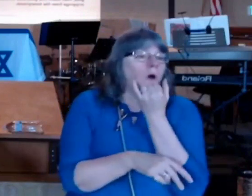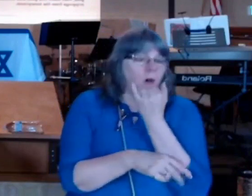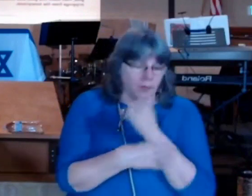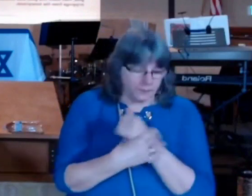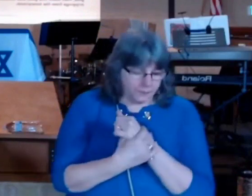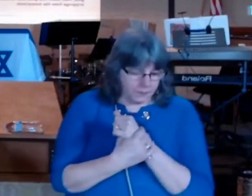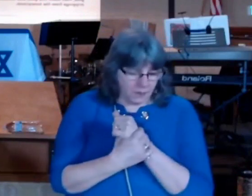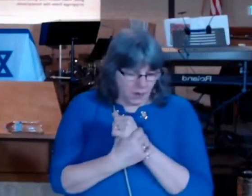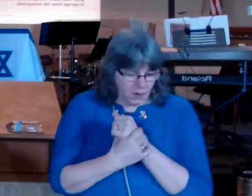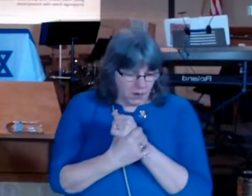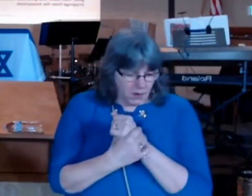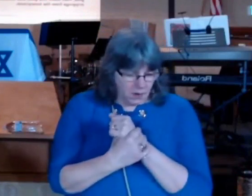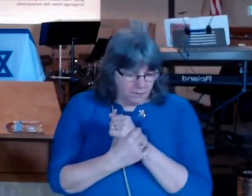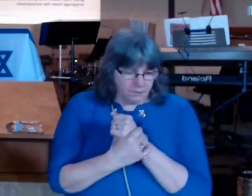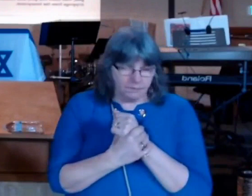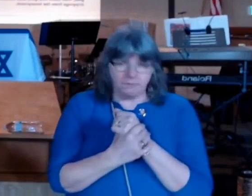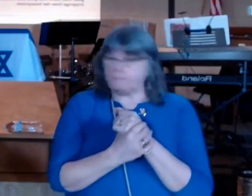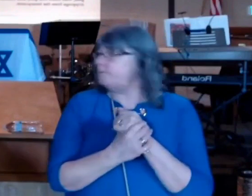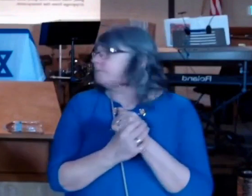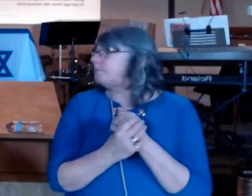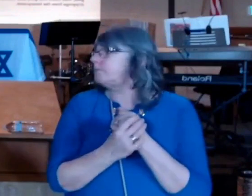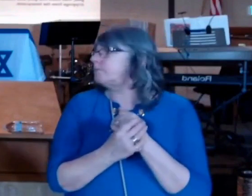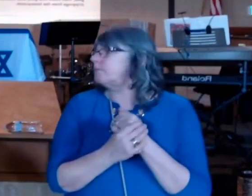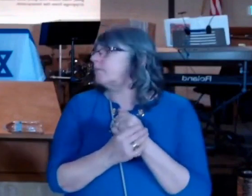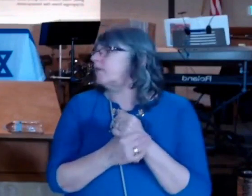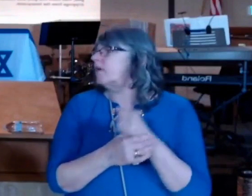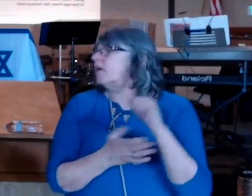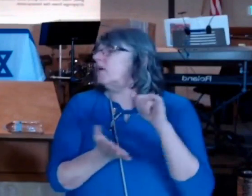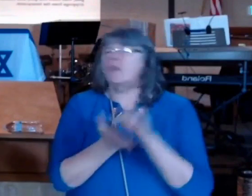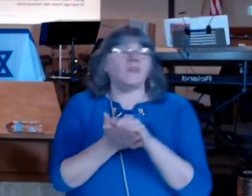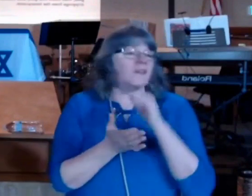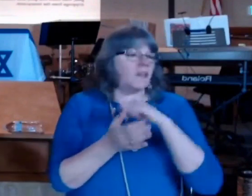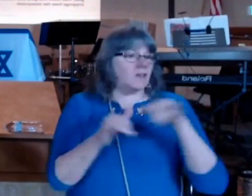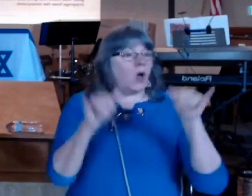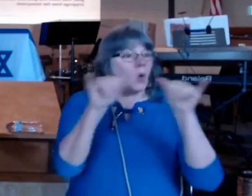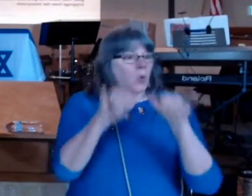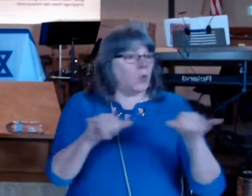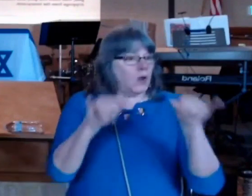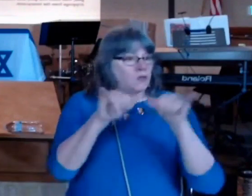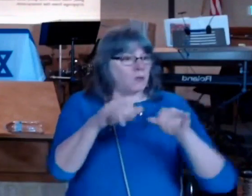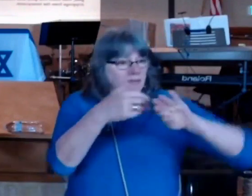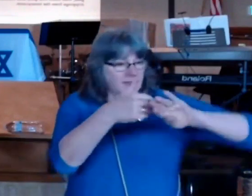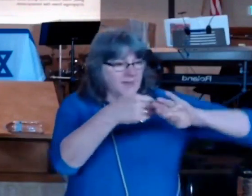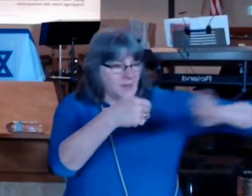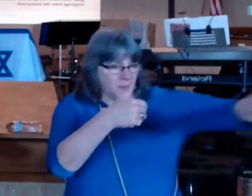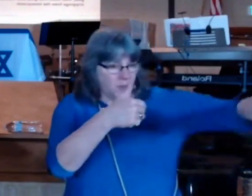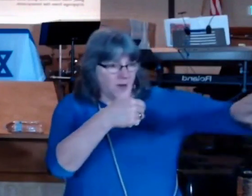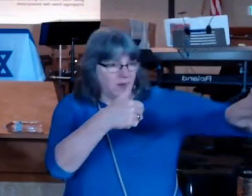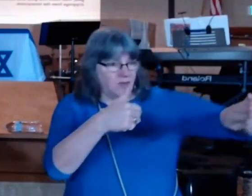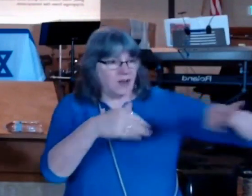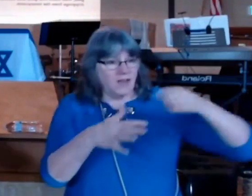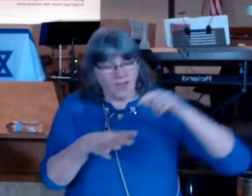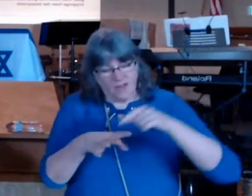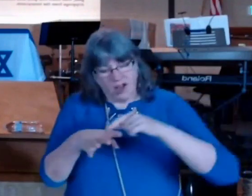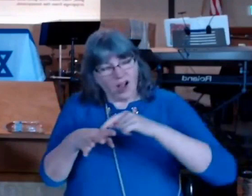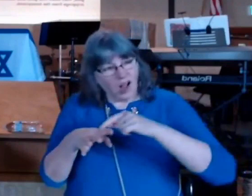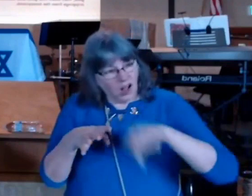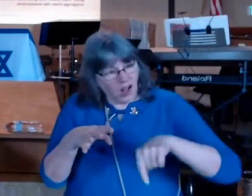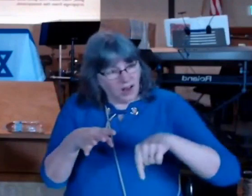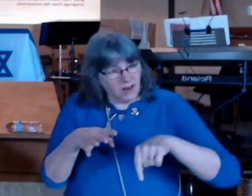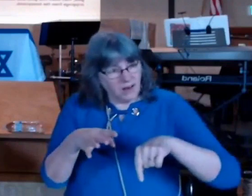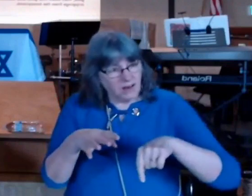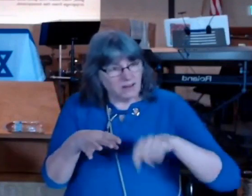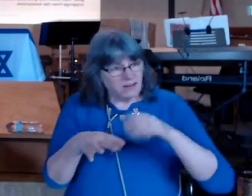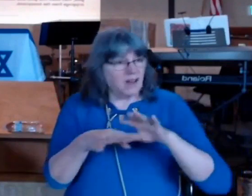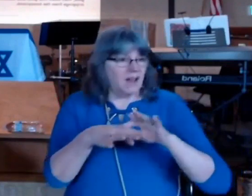separation just like you if somebody has a cut you know his blood and stuff